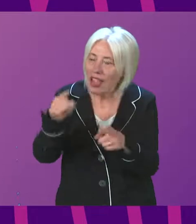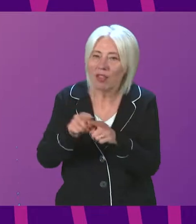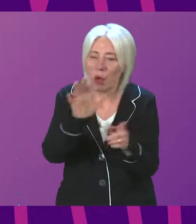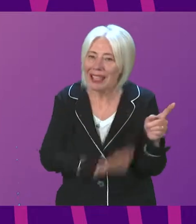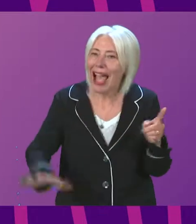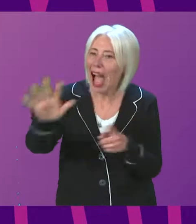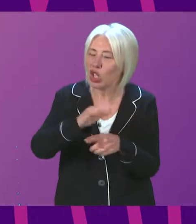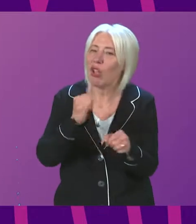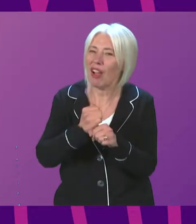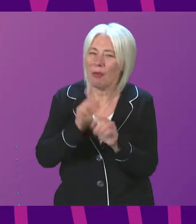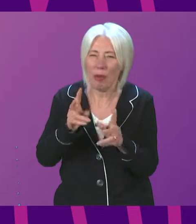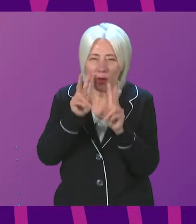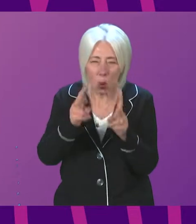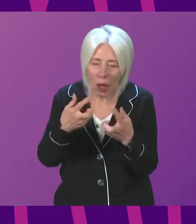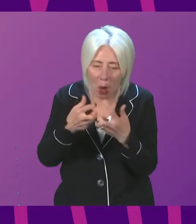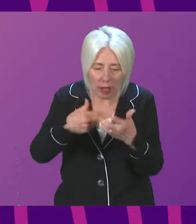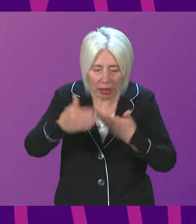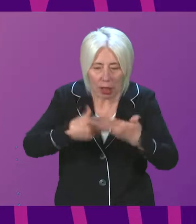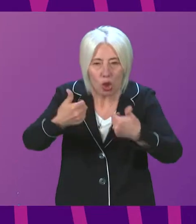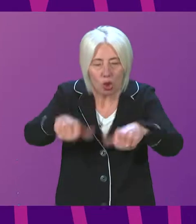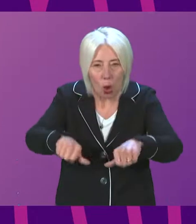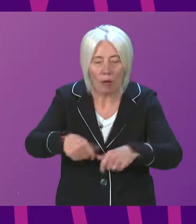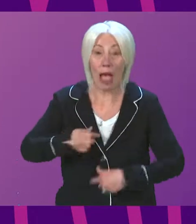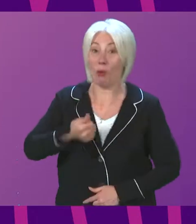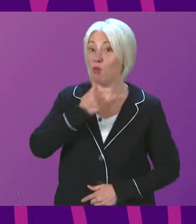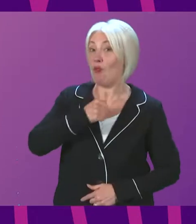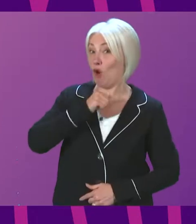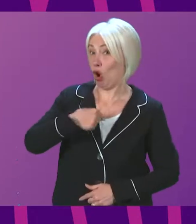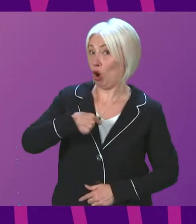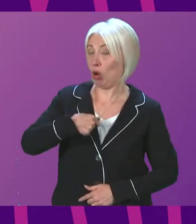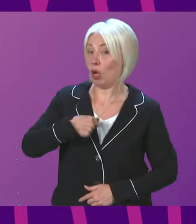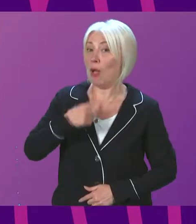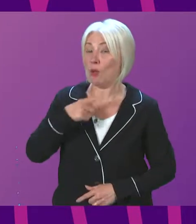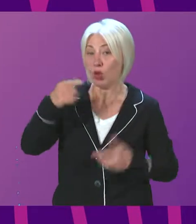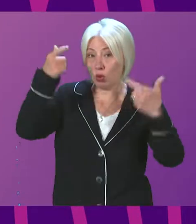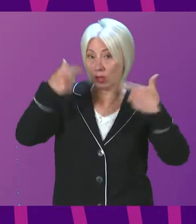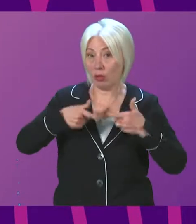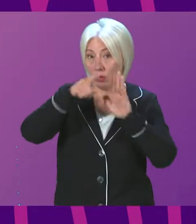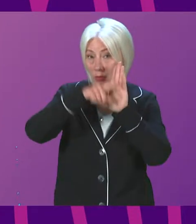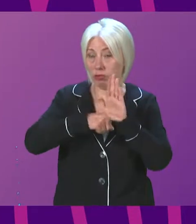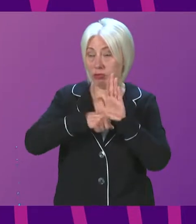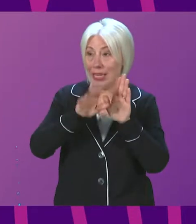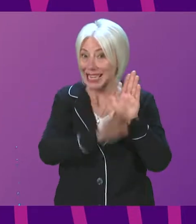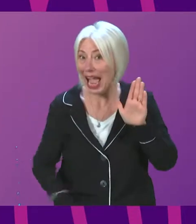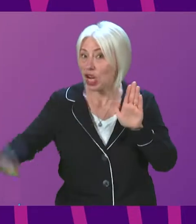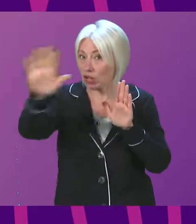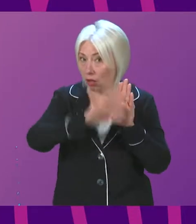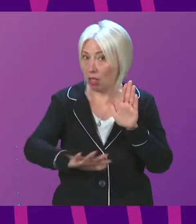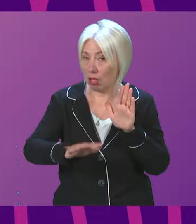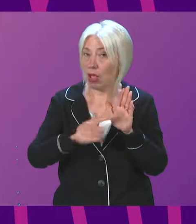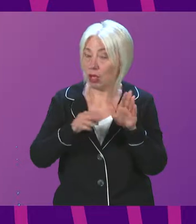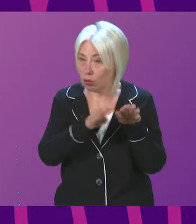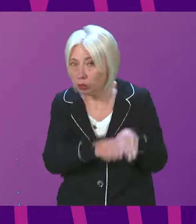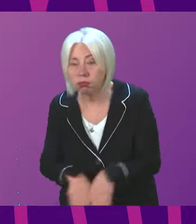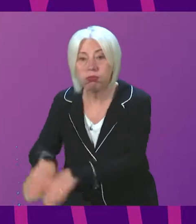want to work through. My preference is that we would be able to legislate nationally in order that there is a